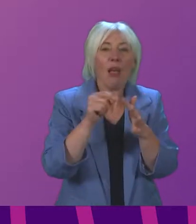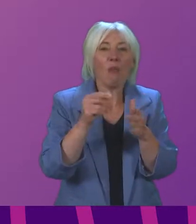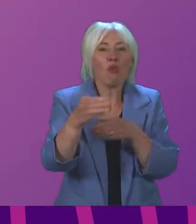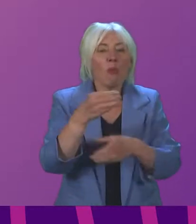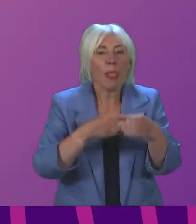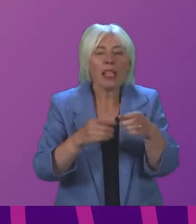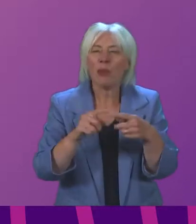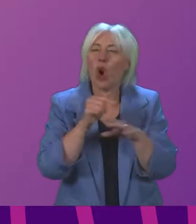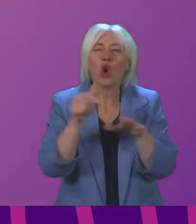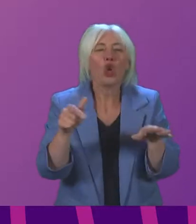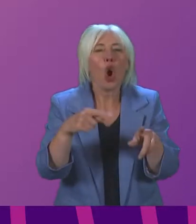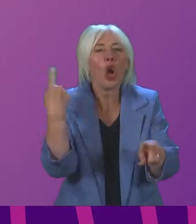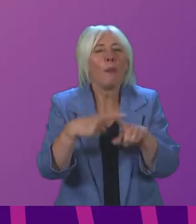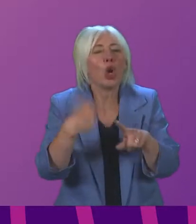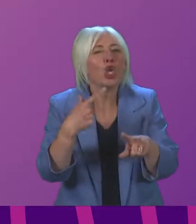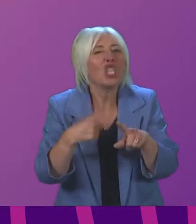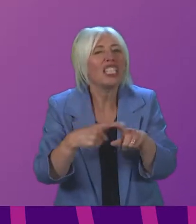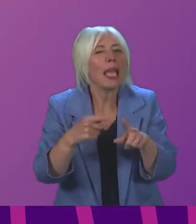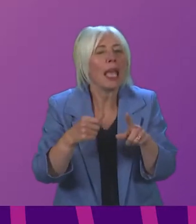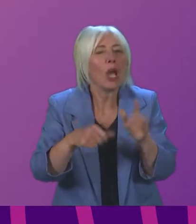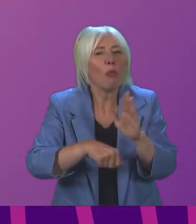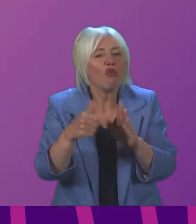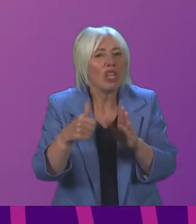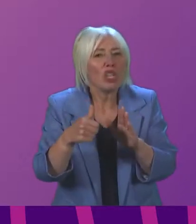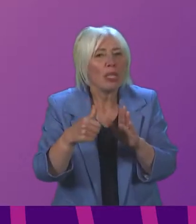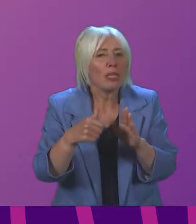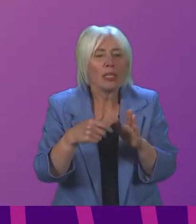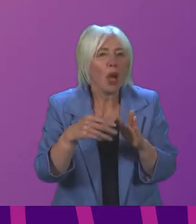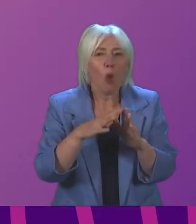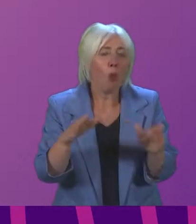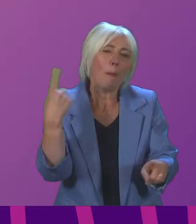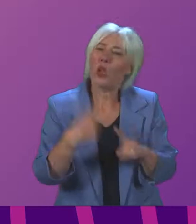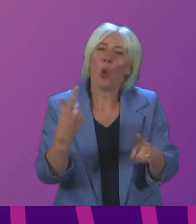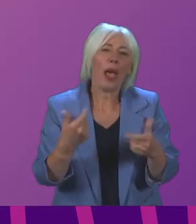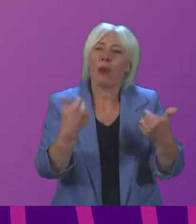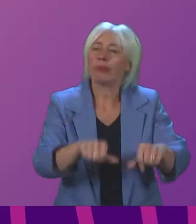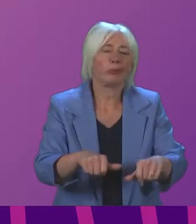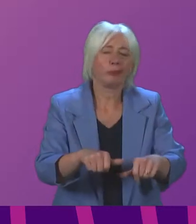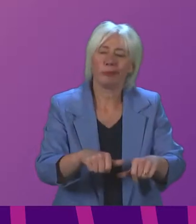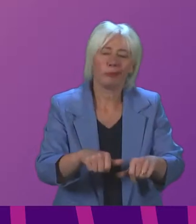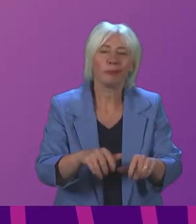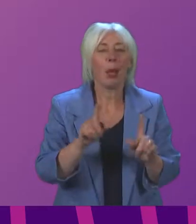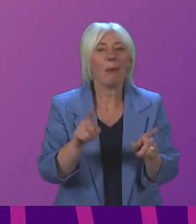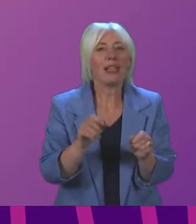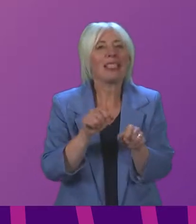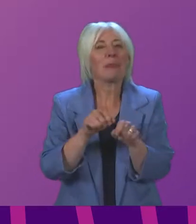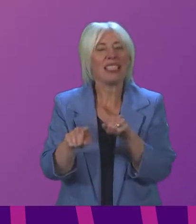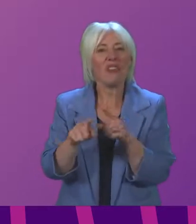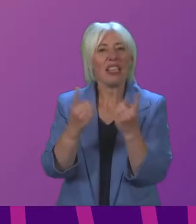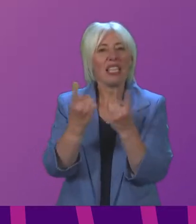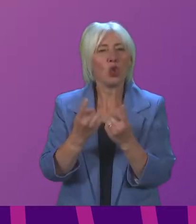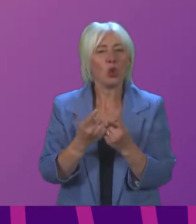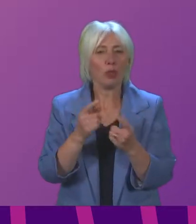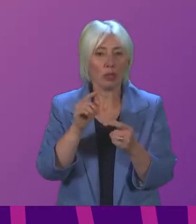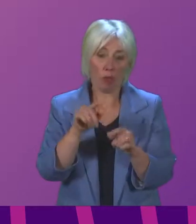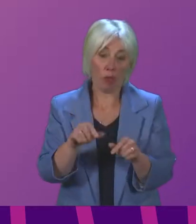procedures, but I do not think there's really any quick way around that. Moving on to more specific issues, we face a number of challenges going